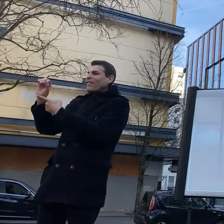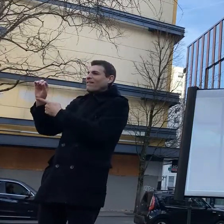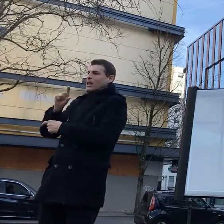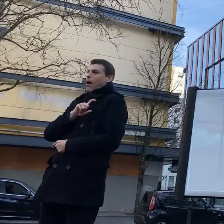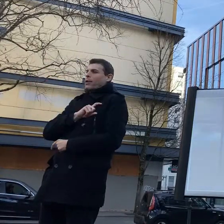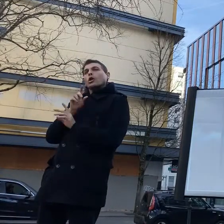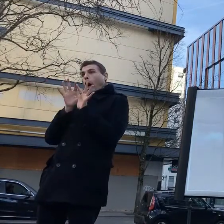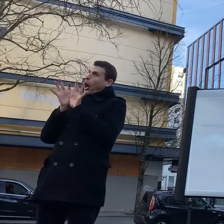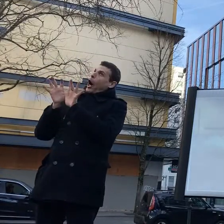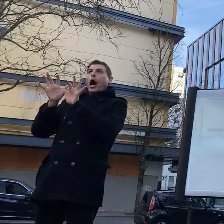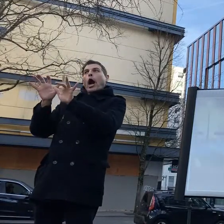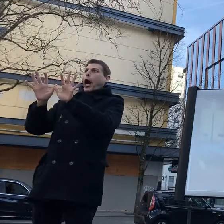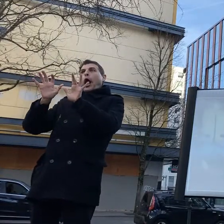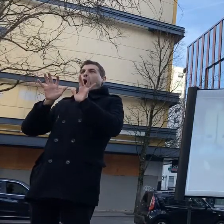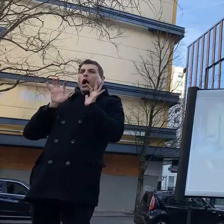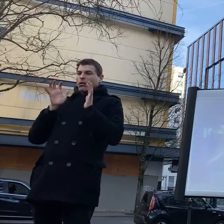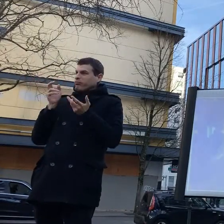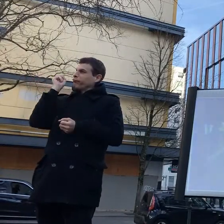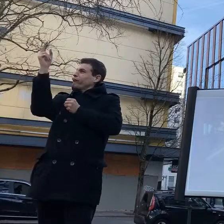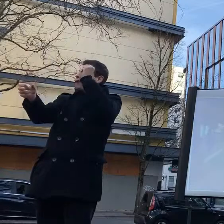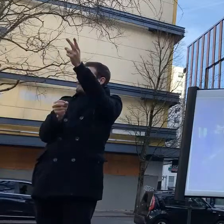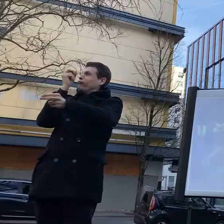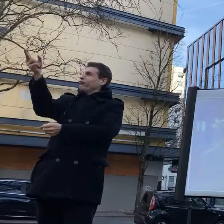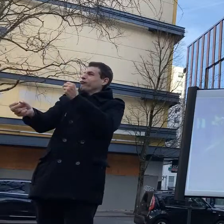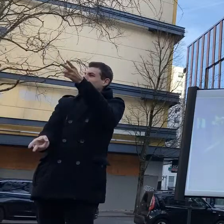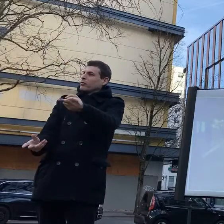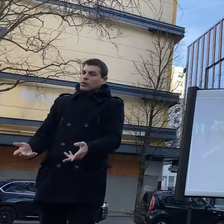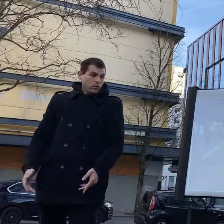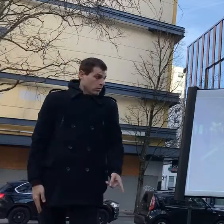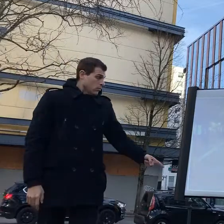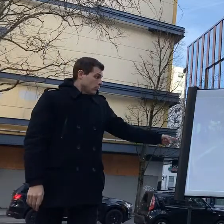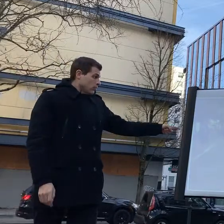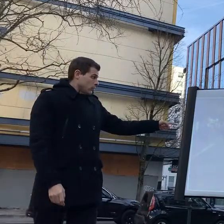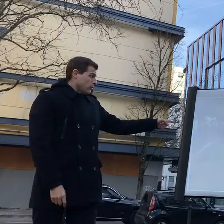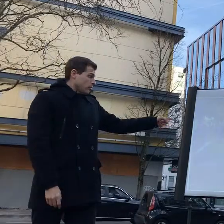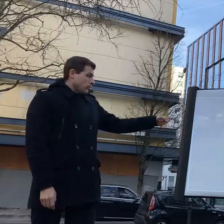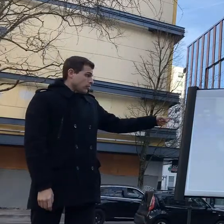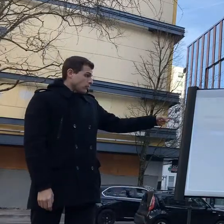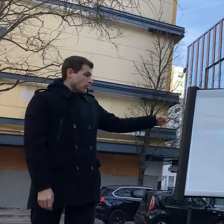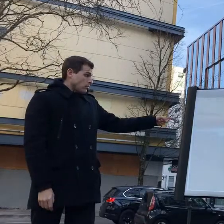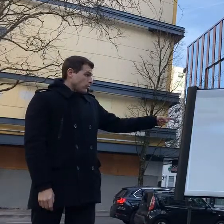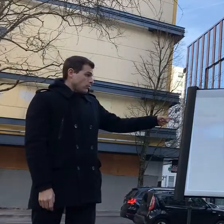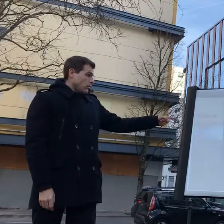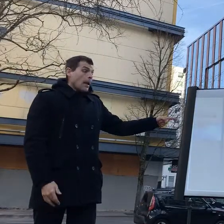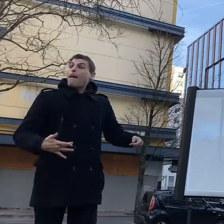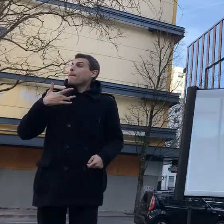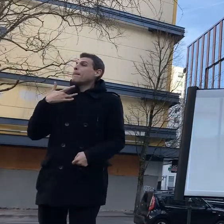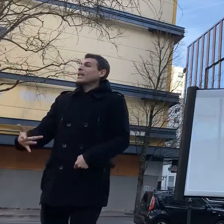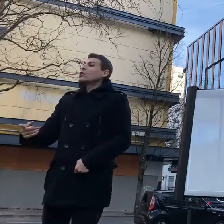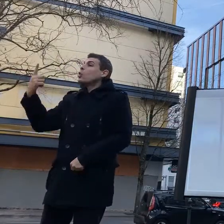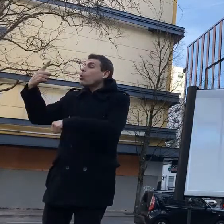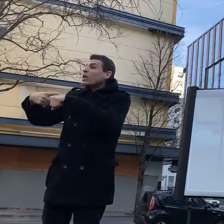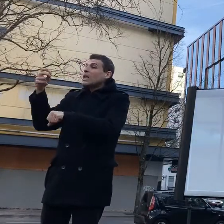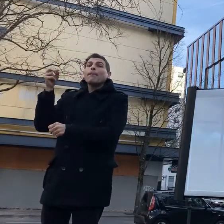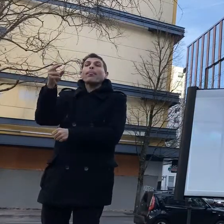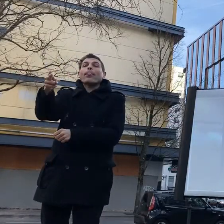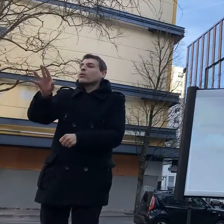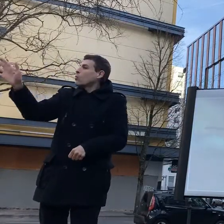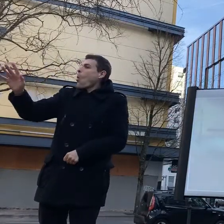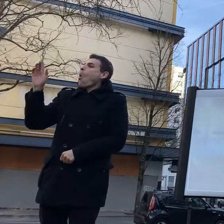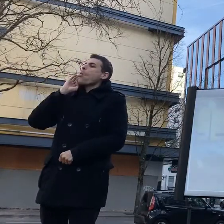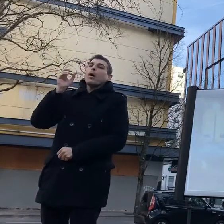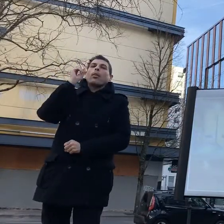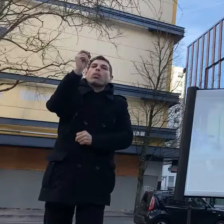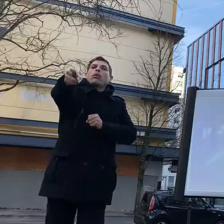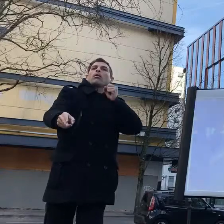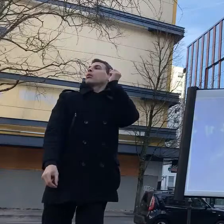produced fatalities when used in by 1944 so much so that in 2012 surdox which is like one of the